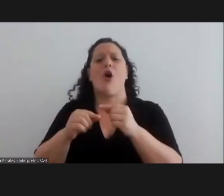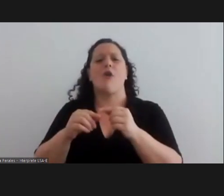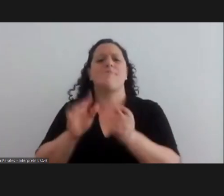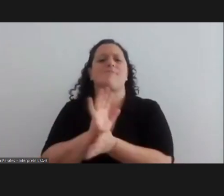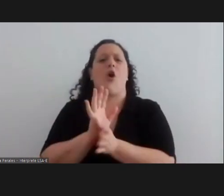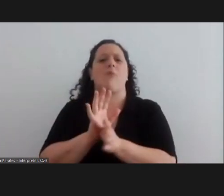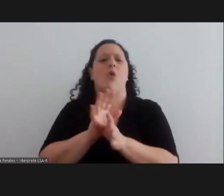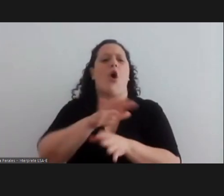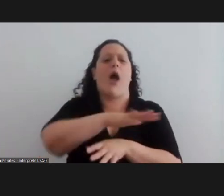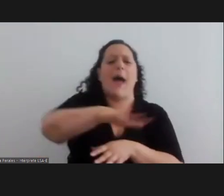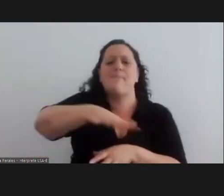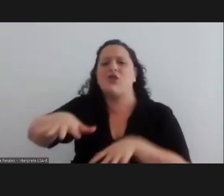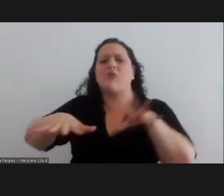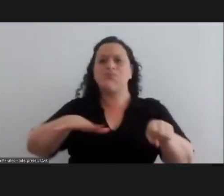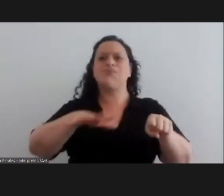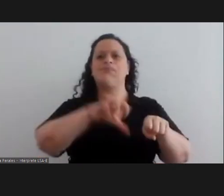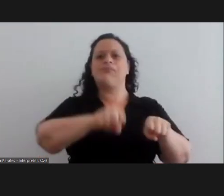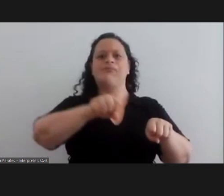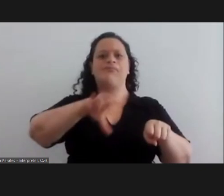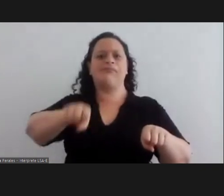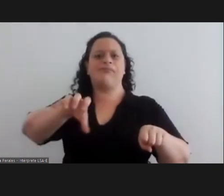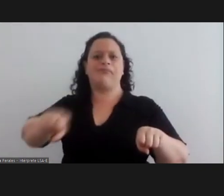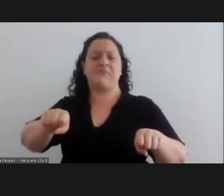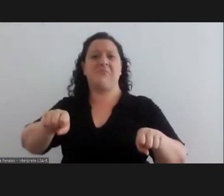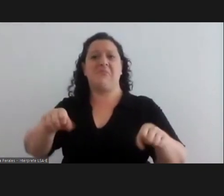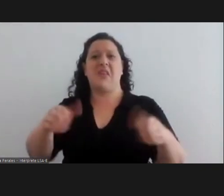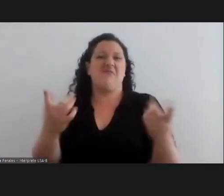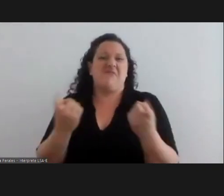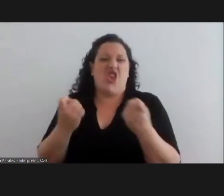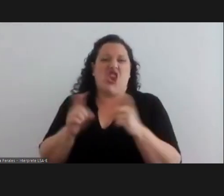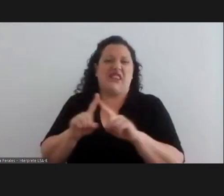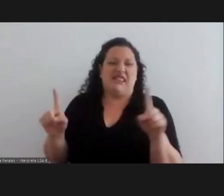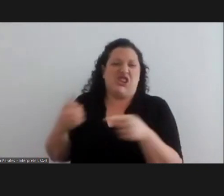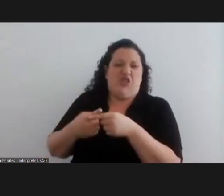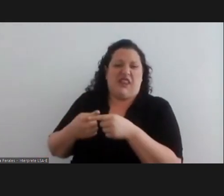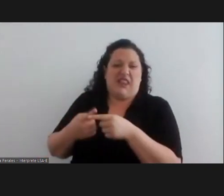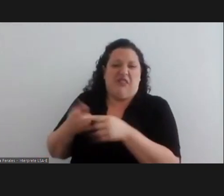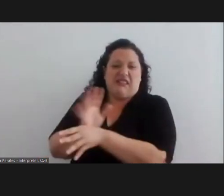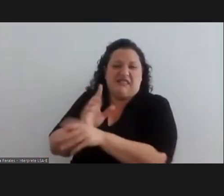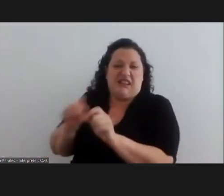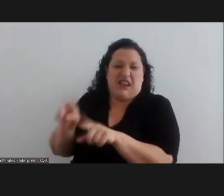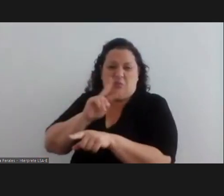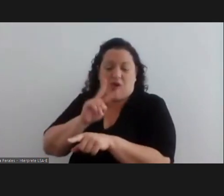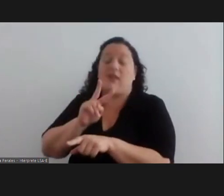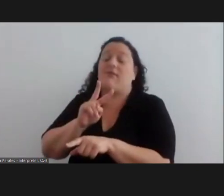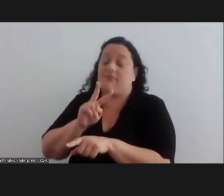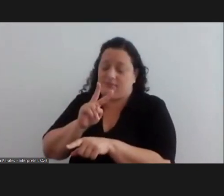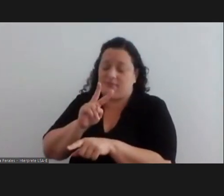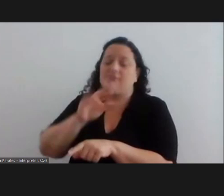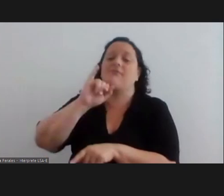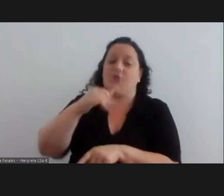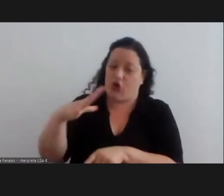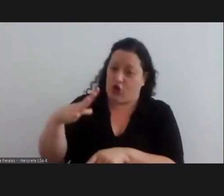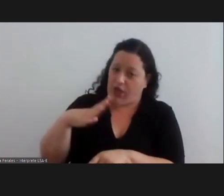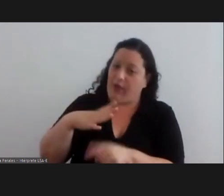gaining more and more positions is it really necessary to have a festival and we say yes